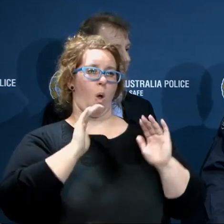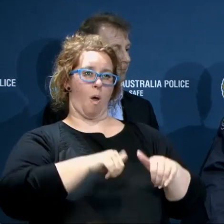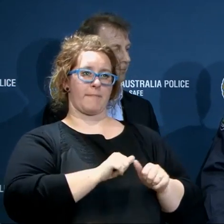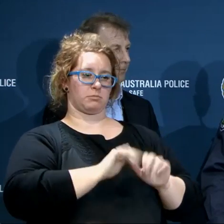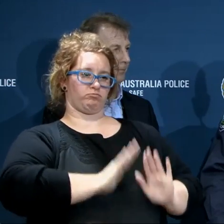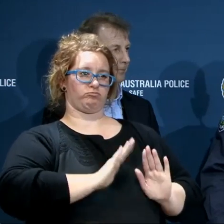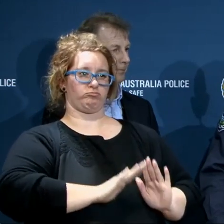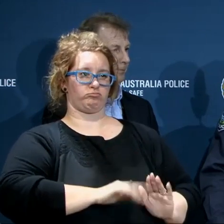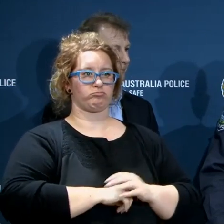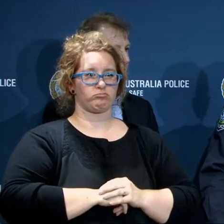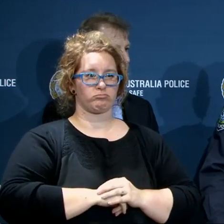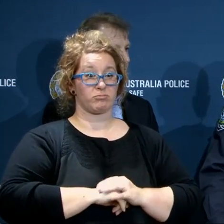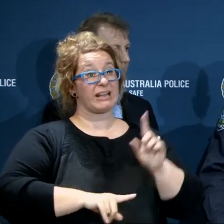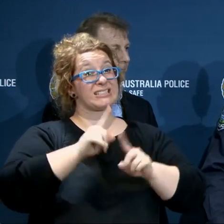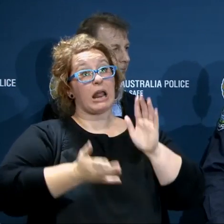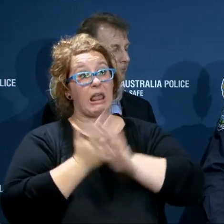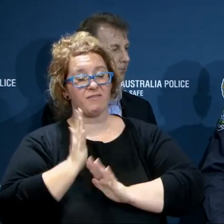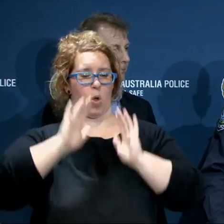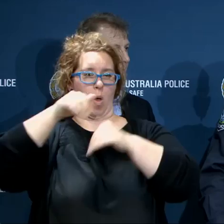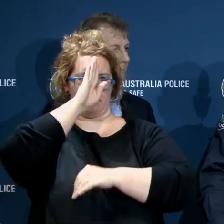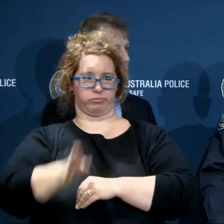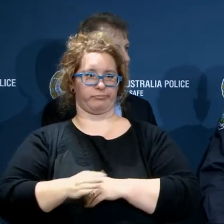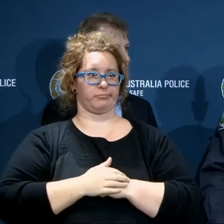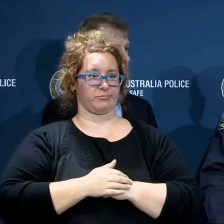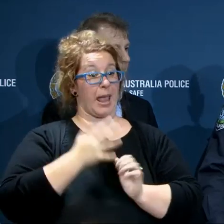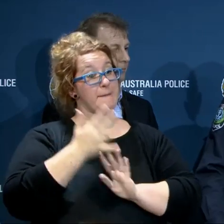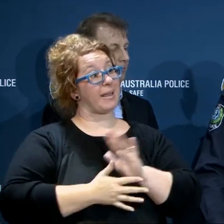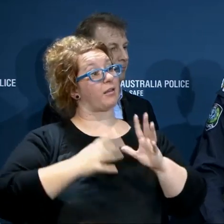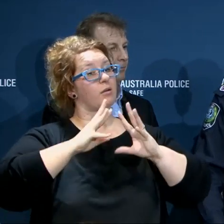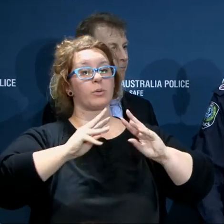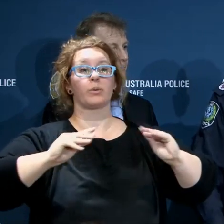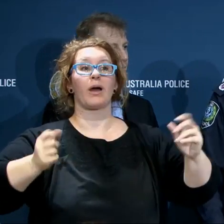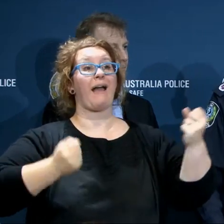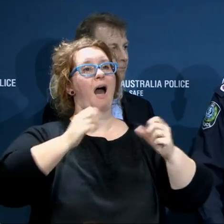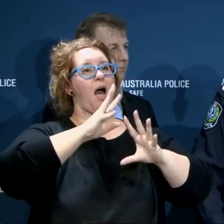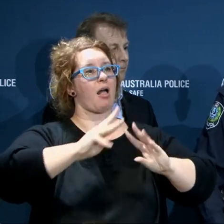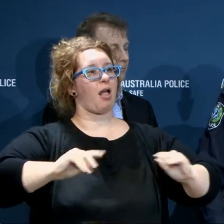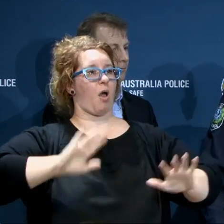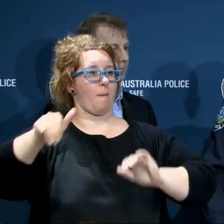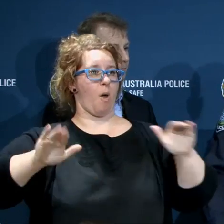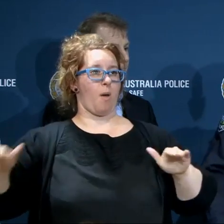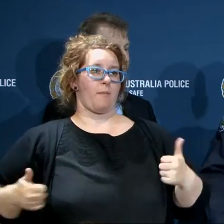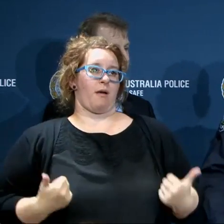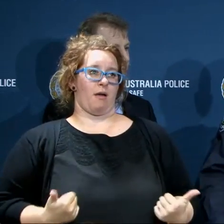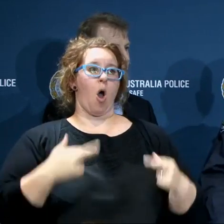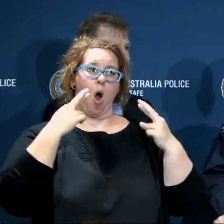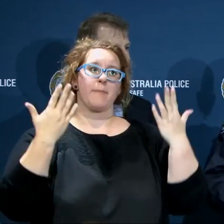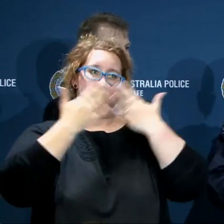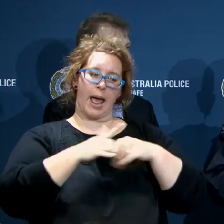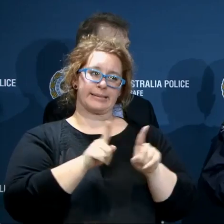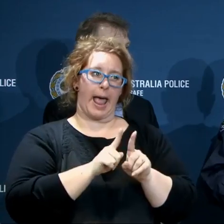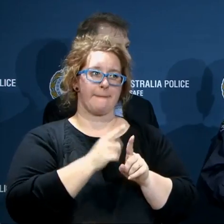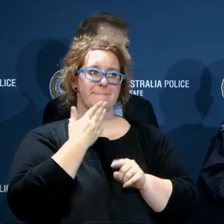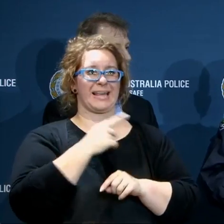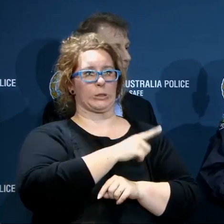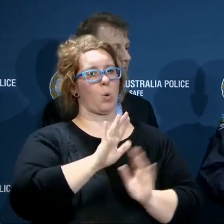CBD in the metropolitan area, we did see the road network free up. This evening we're asking for the same sort of cooperation and we're giving